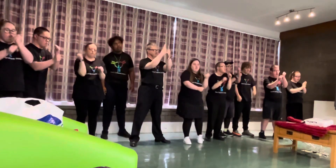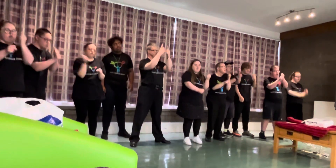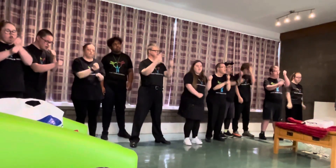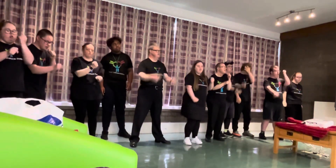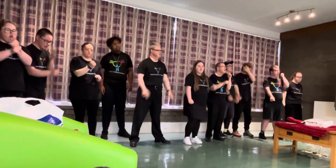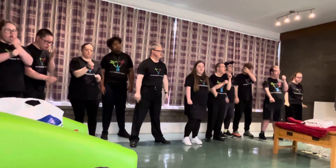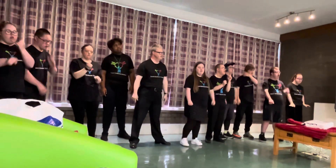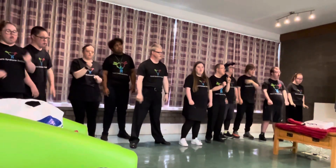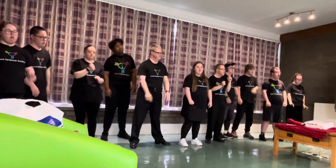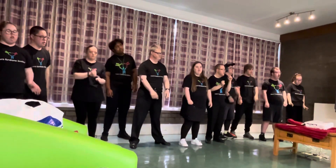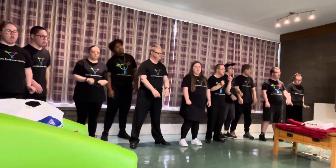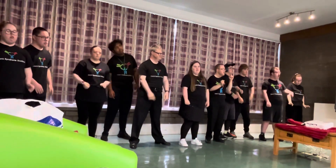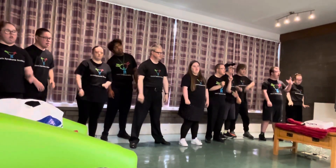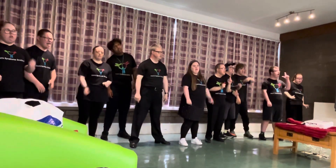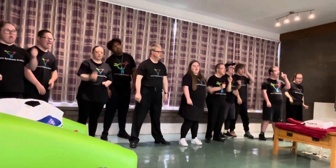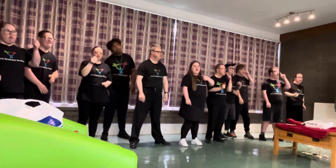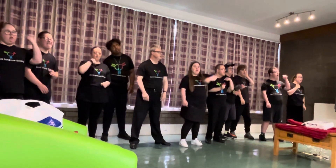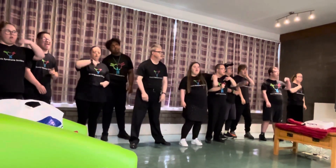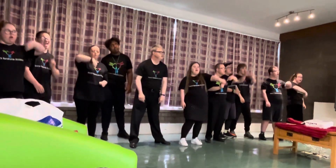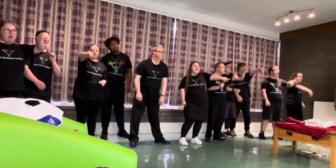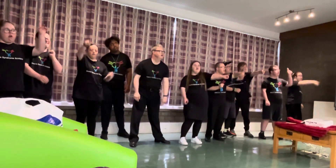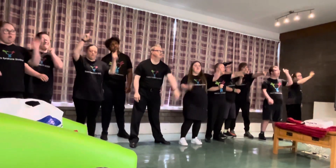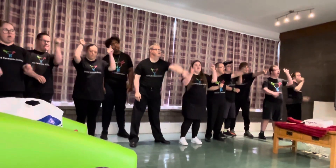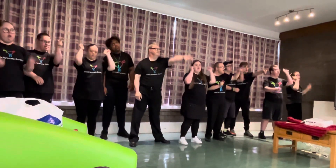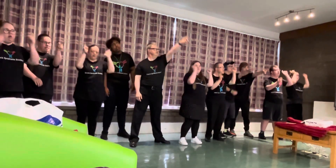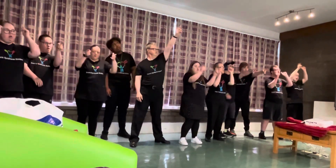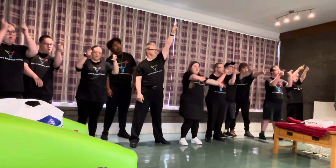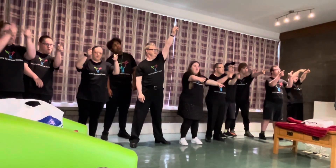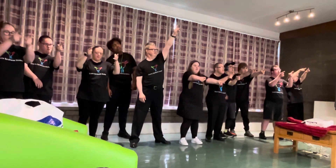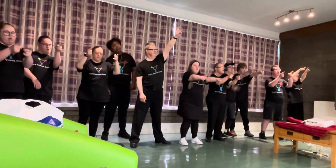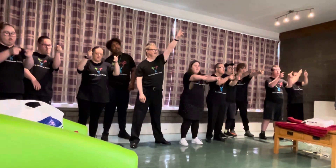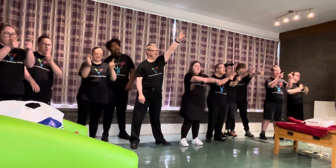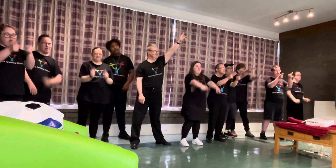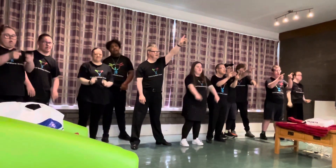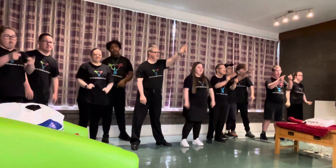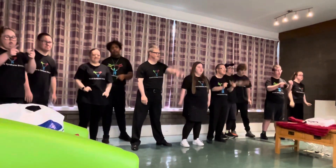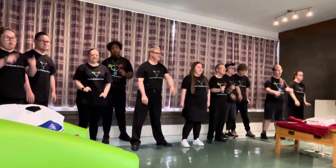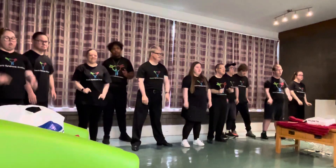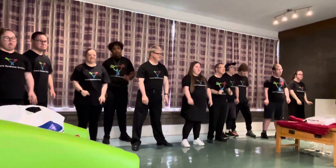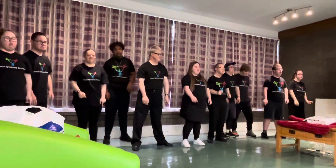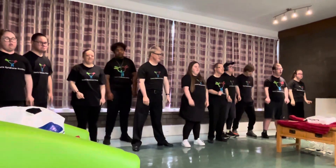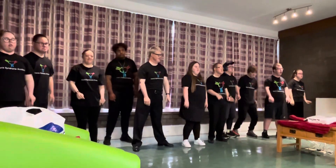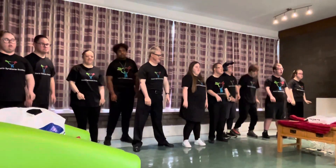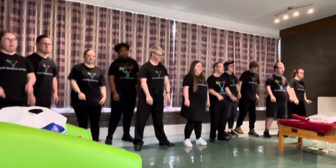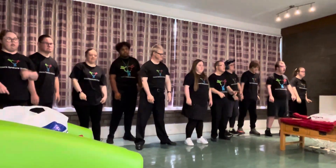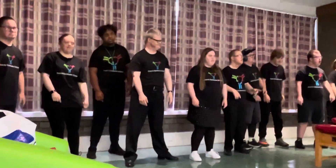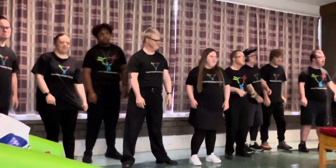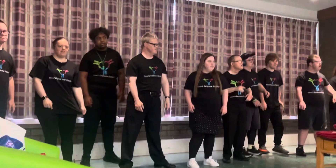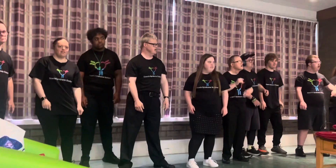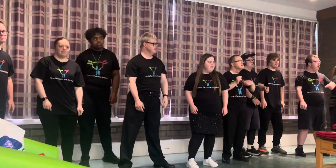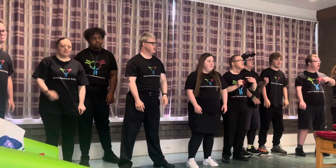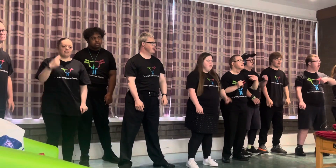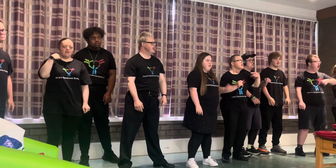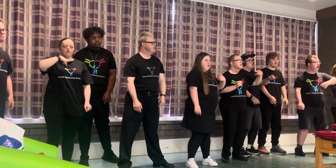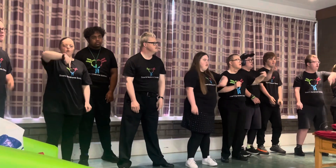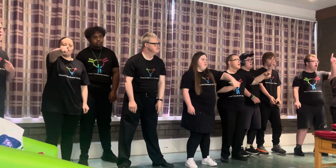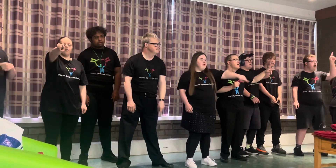to get away from you, get away,